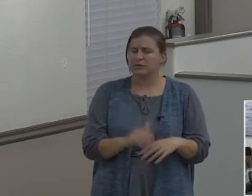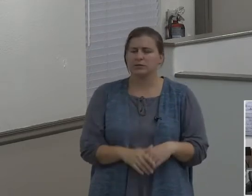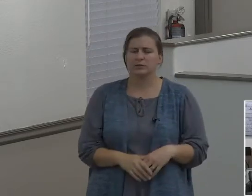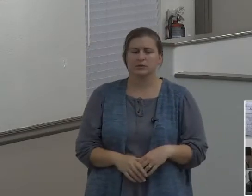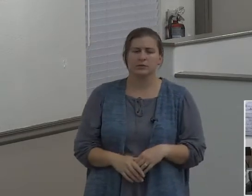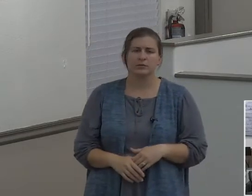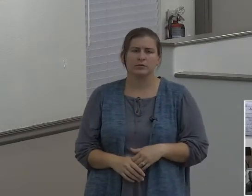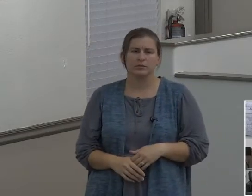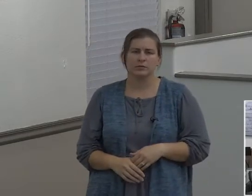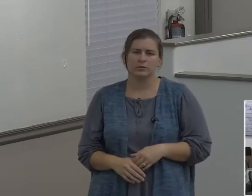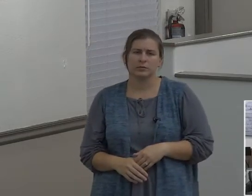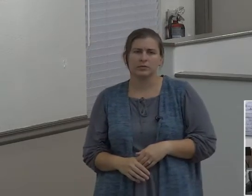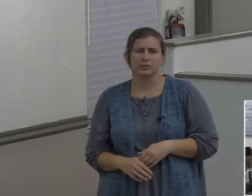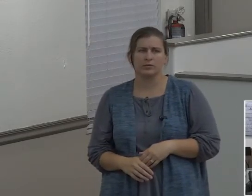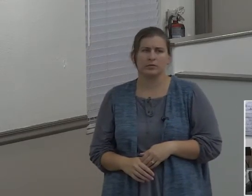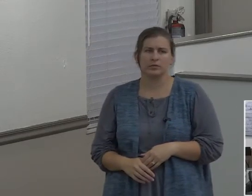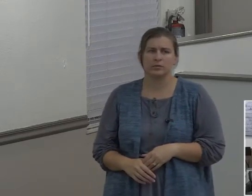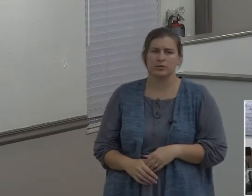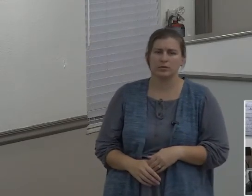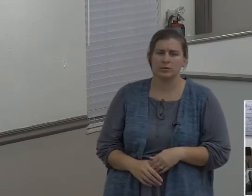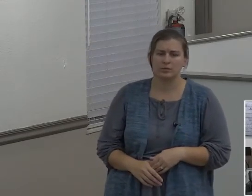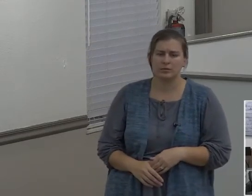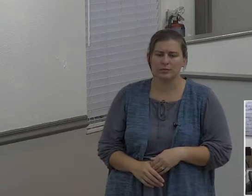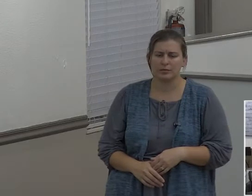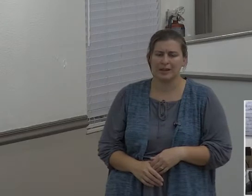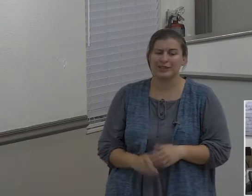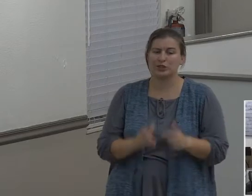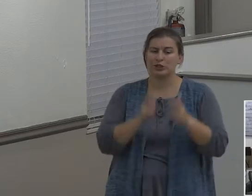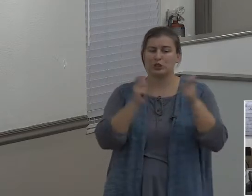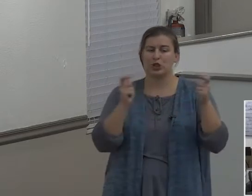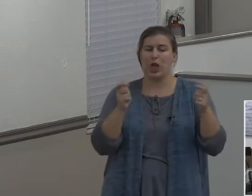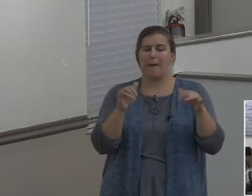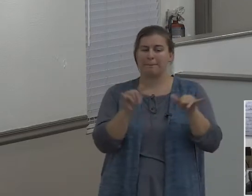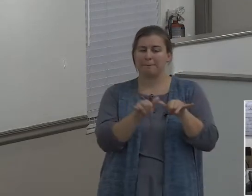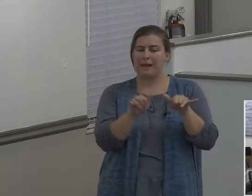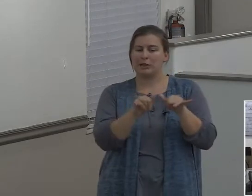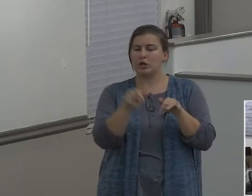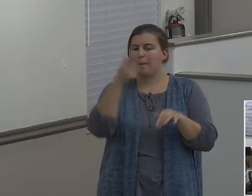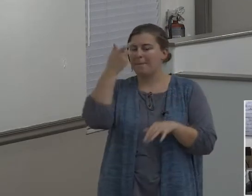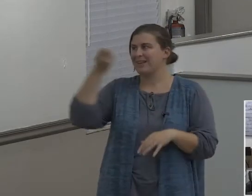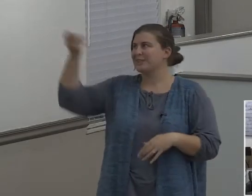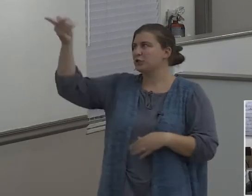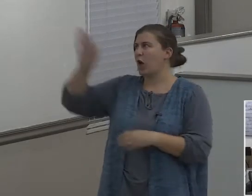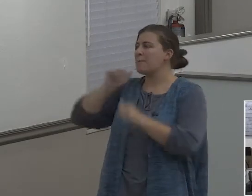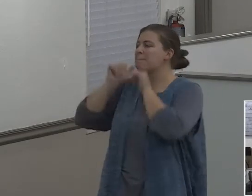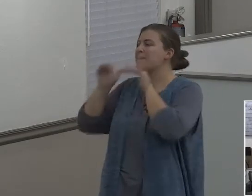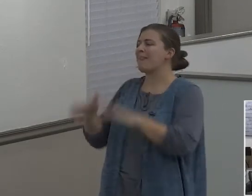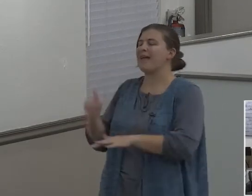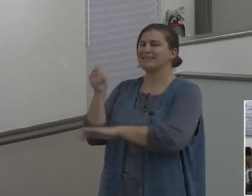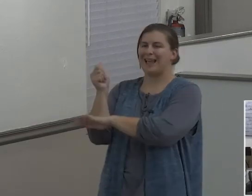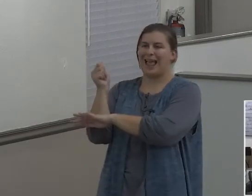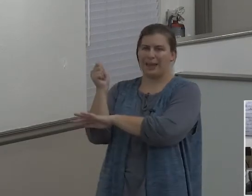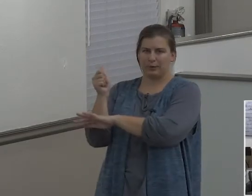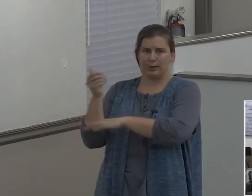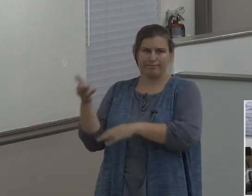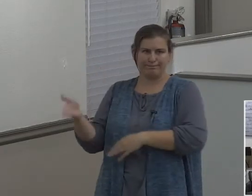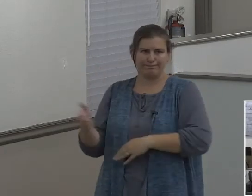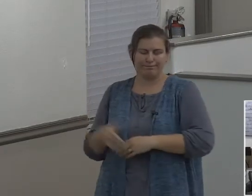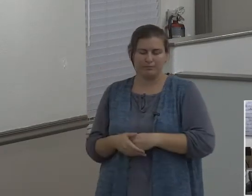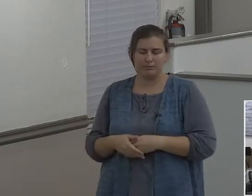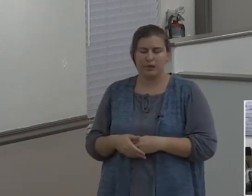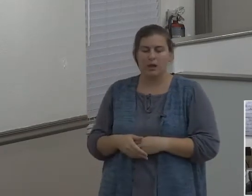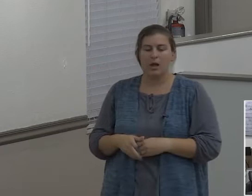And in large measure, I think, because of the great blessing of God on his uncle Abram. But sadly,